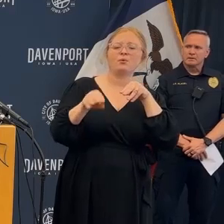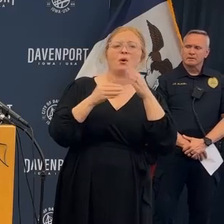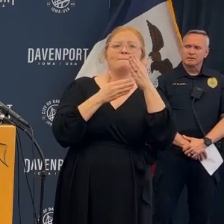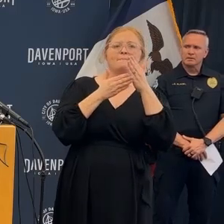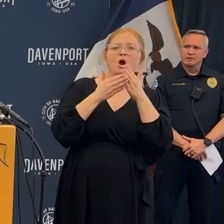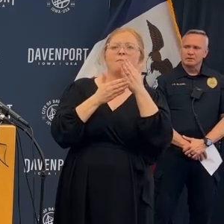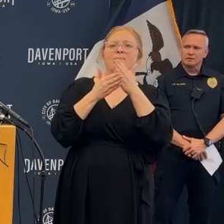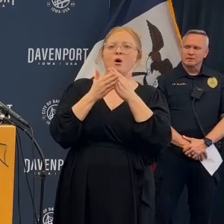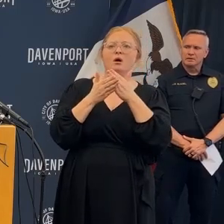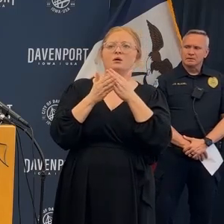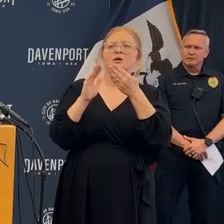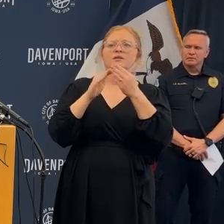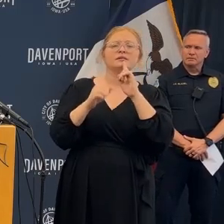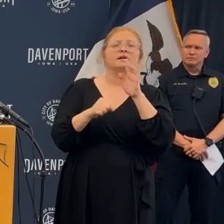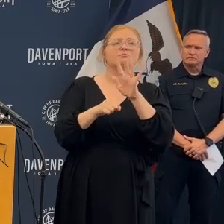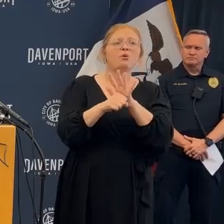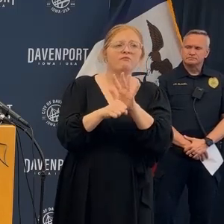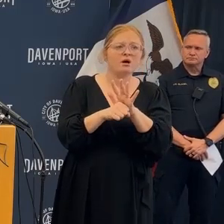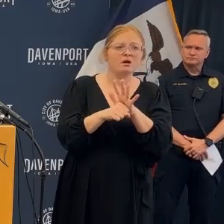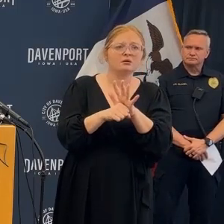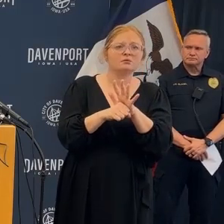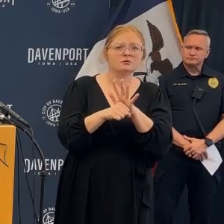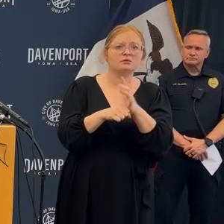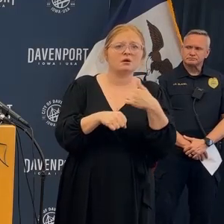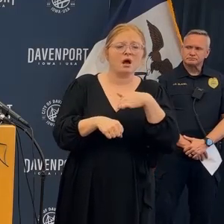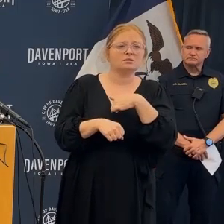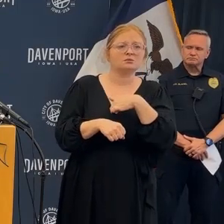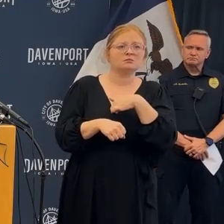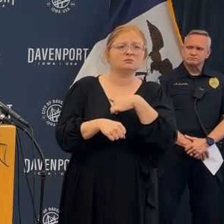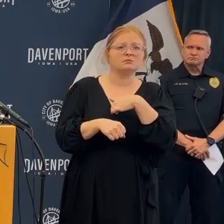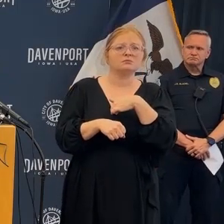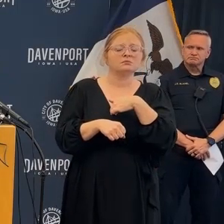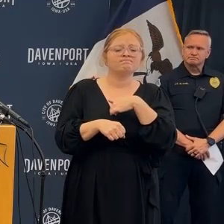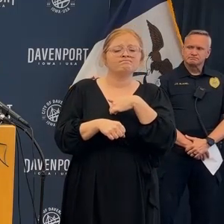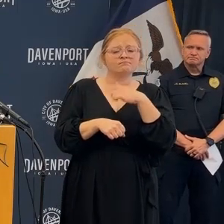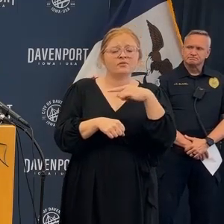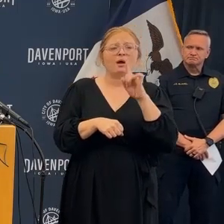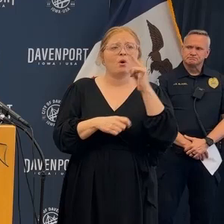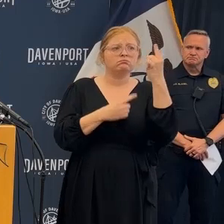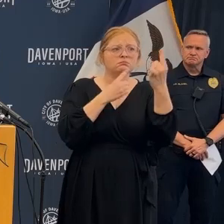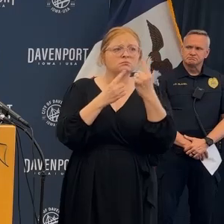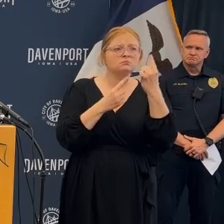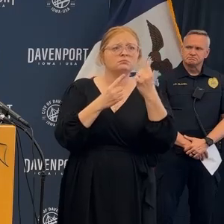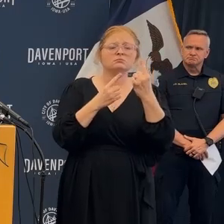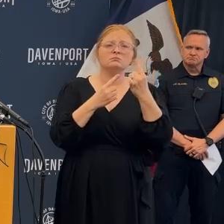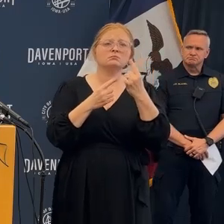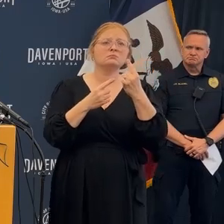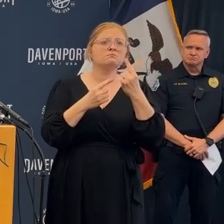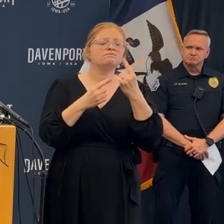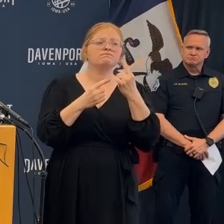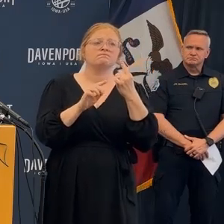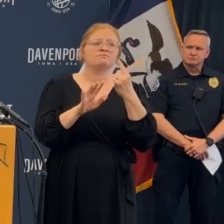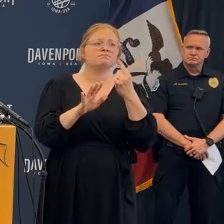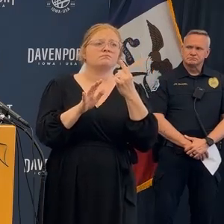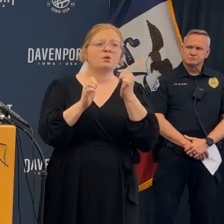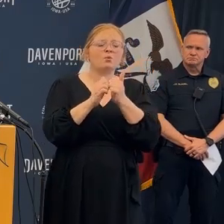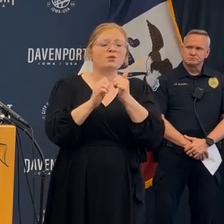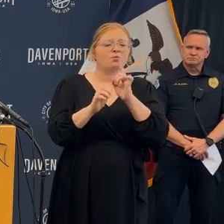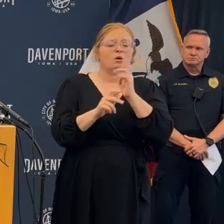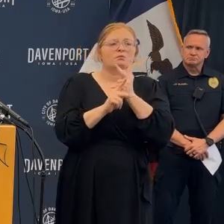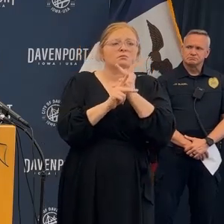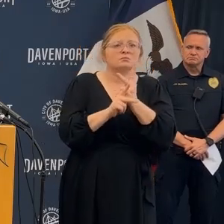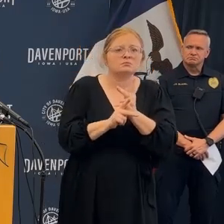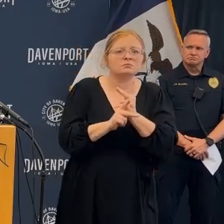it out piece by piece. They have given us our word that they are going to treat that